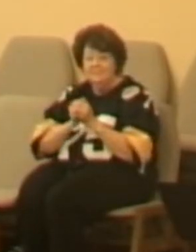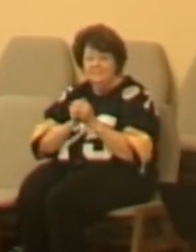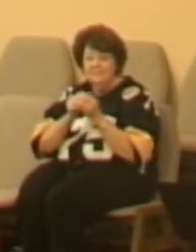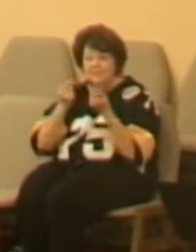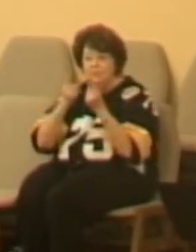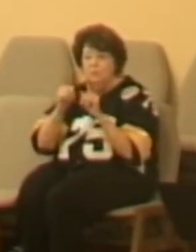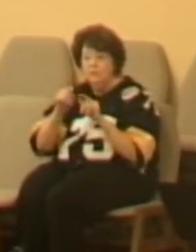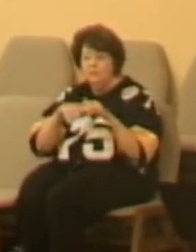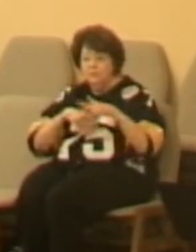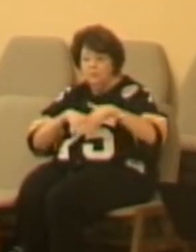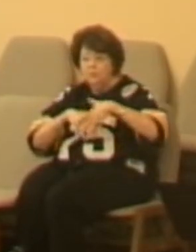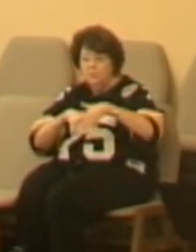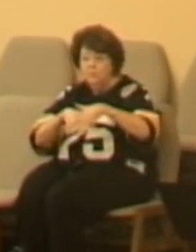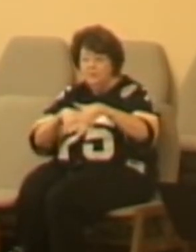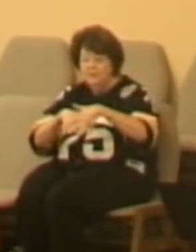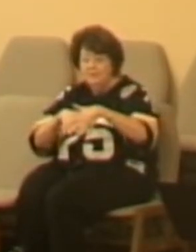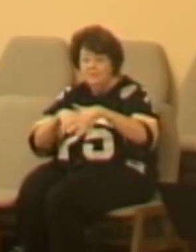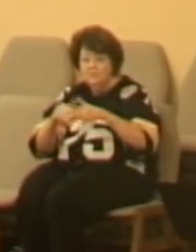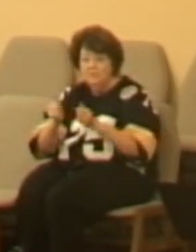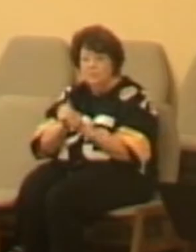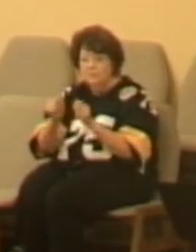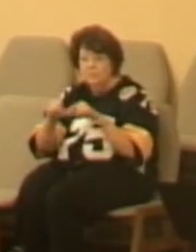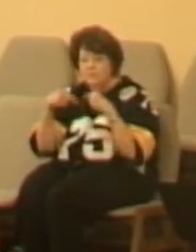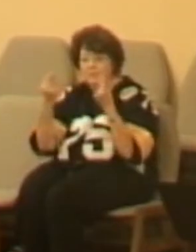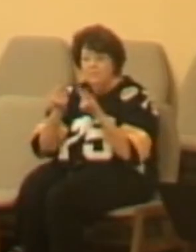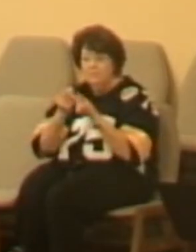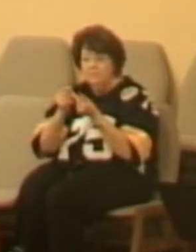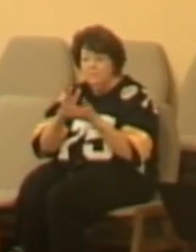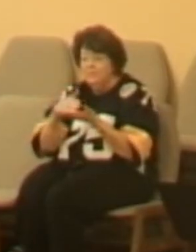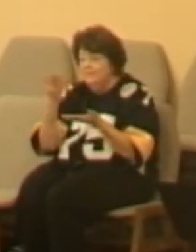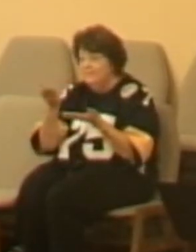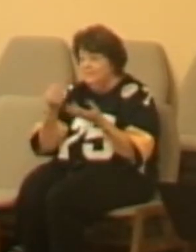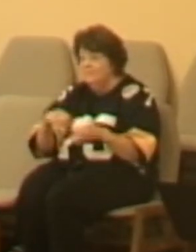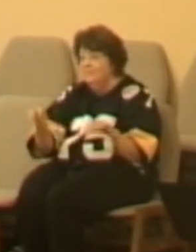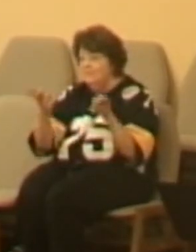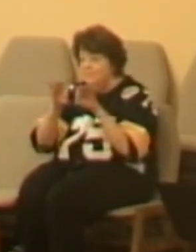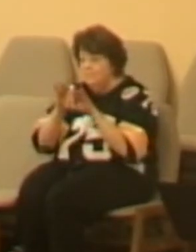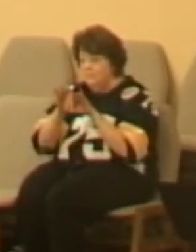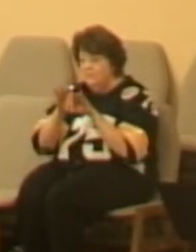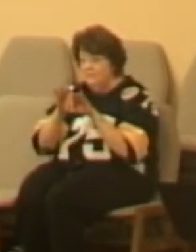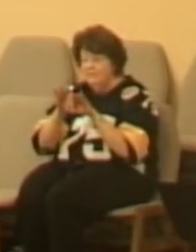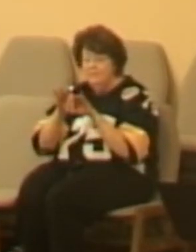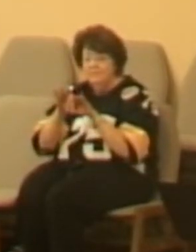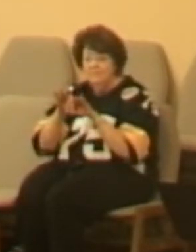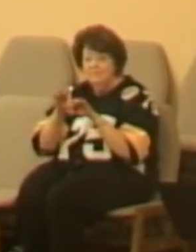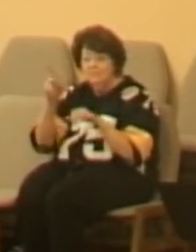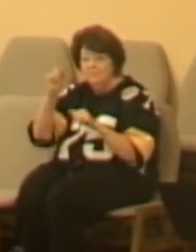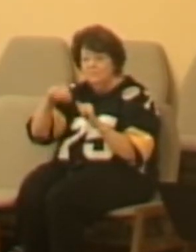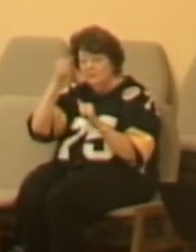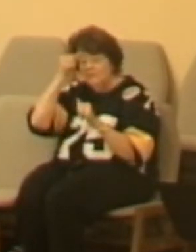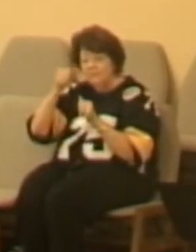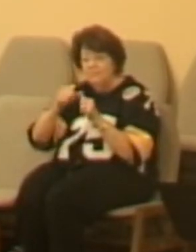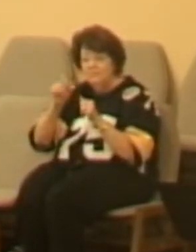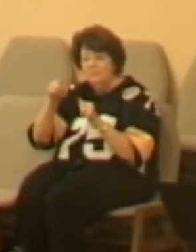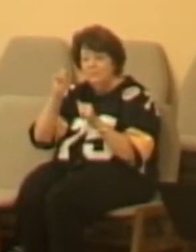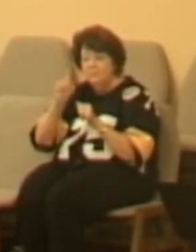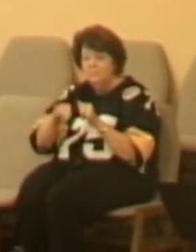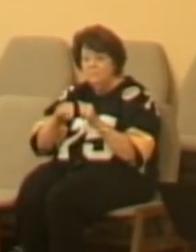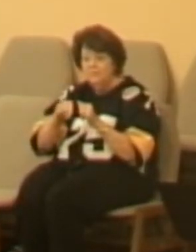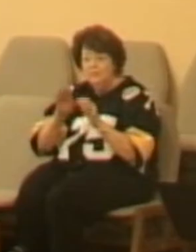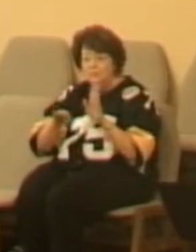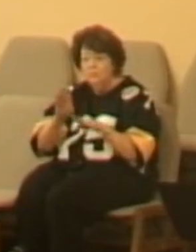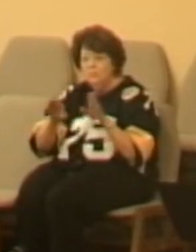march in an organization like that, there's something rather important about marching in a group, and it is? You've got to stay in step.